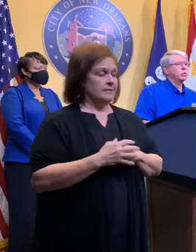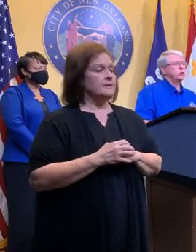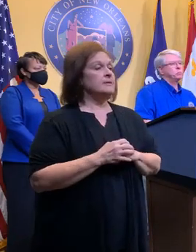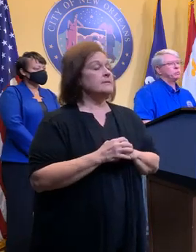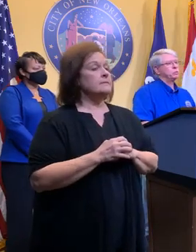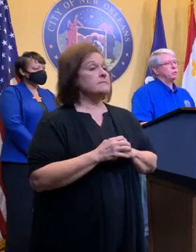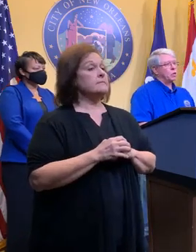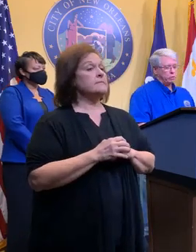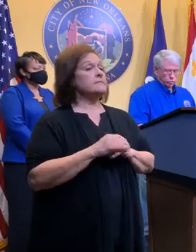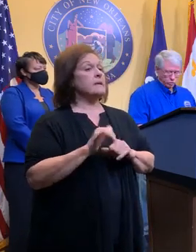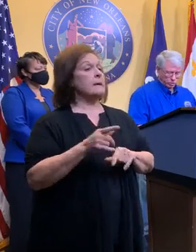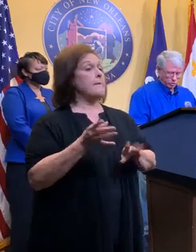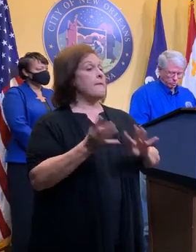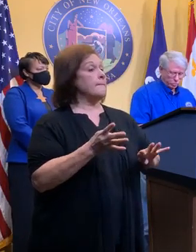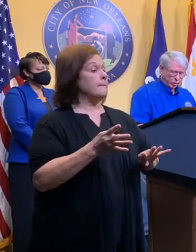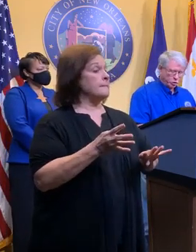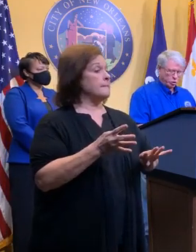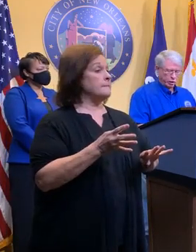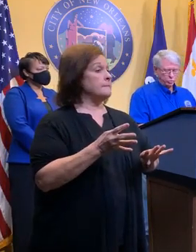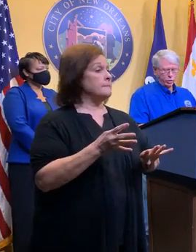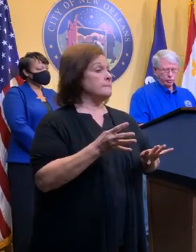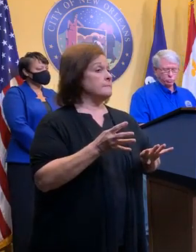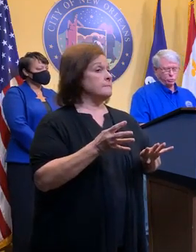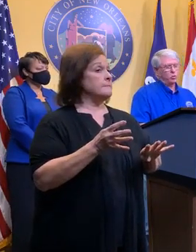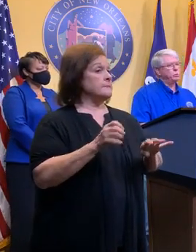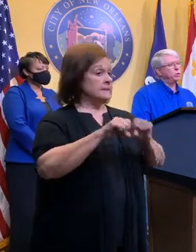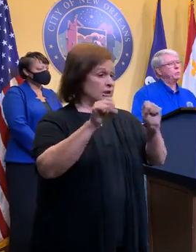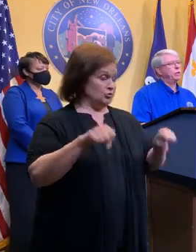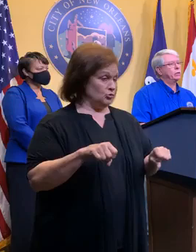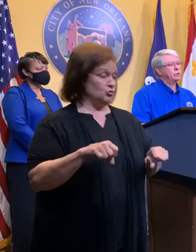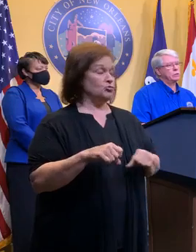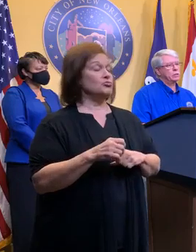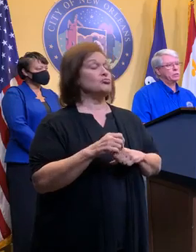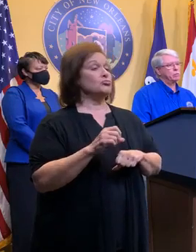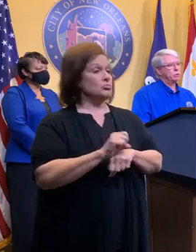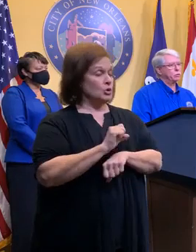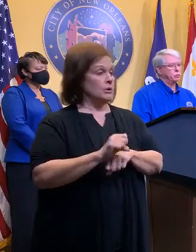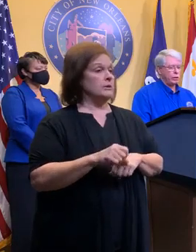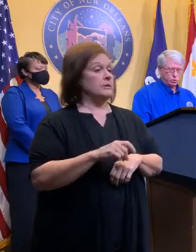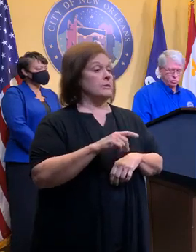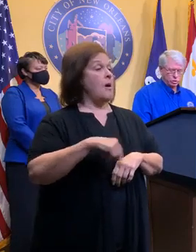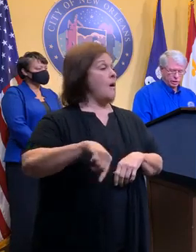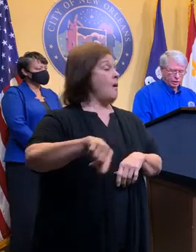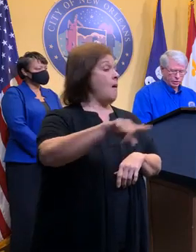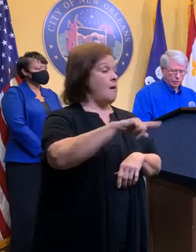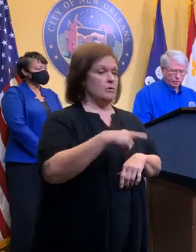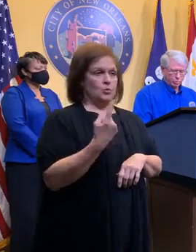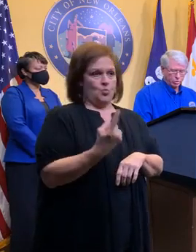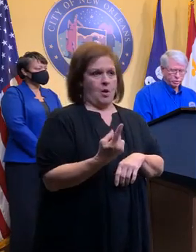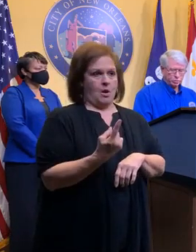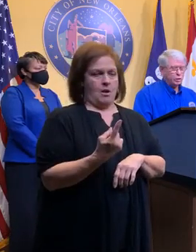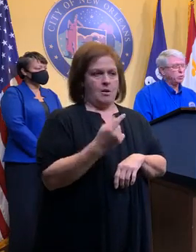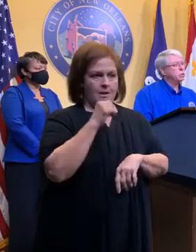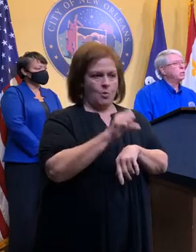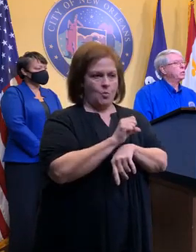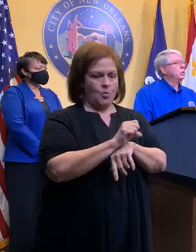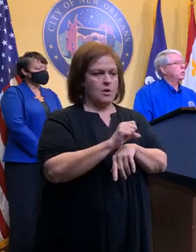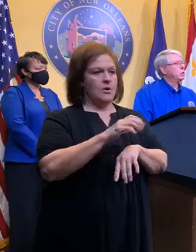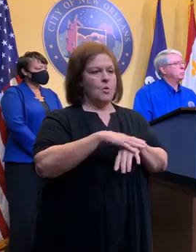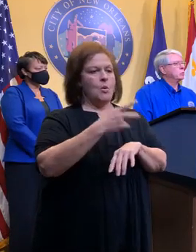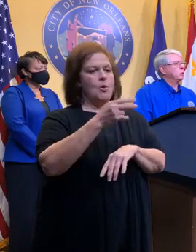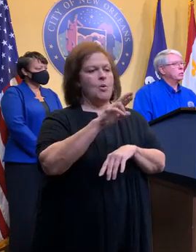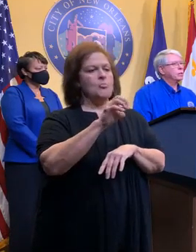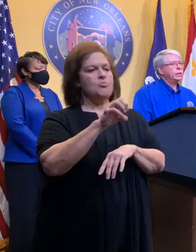stations, all of those are in pretty good shape. We have one pump out out of all those stations. That's at Crest Street.